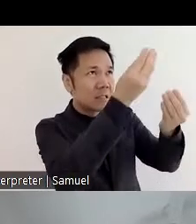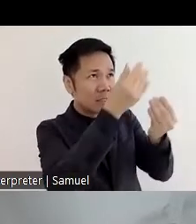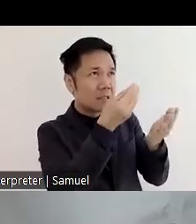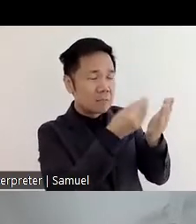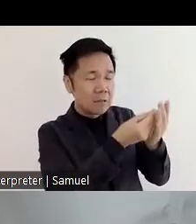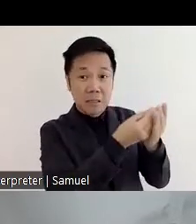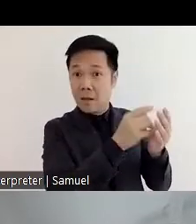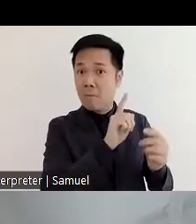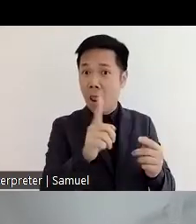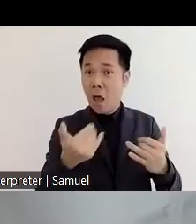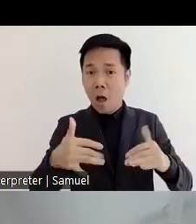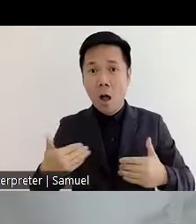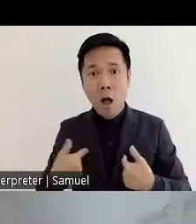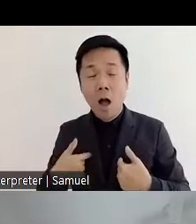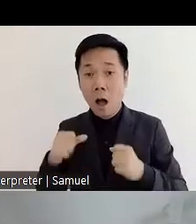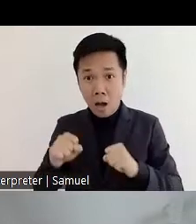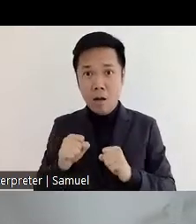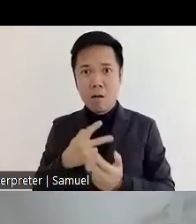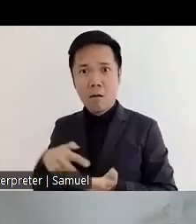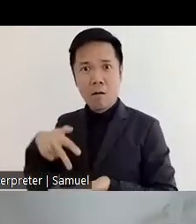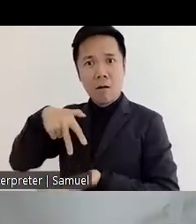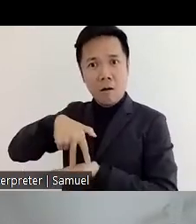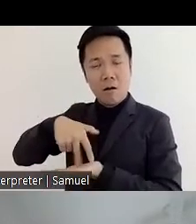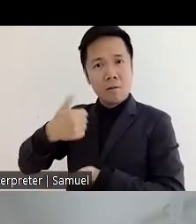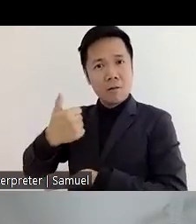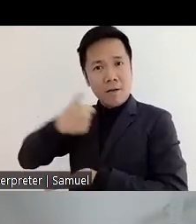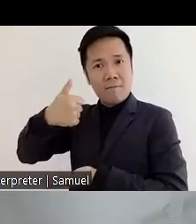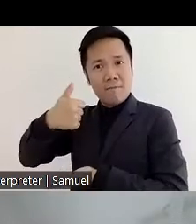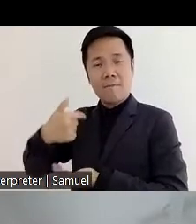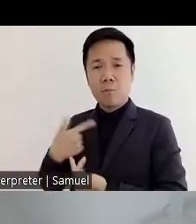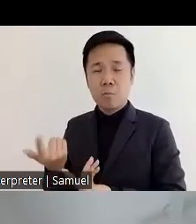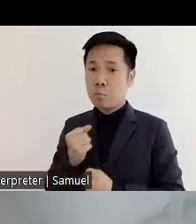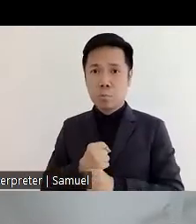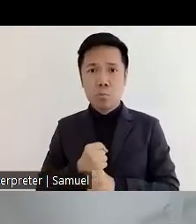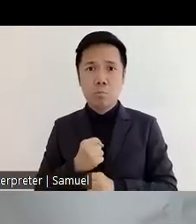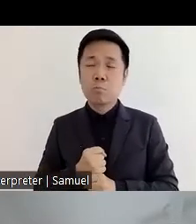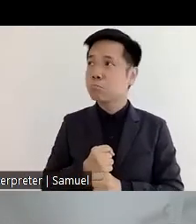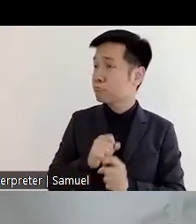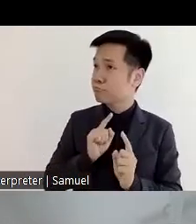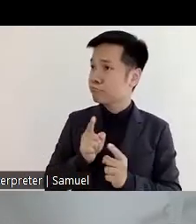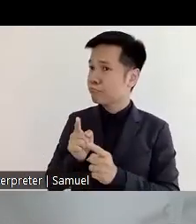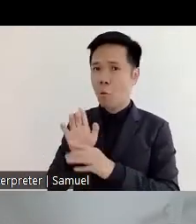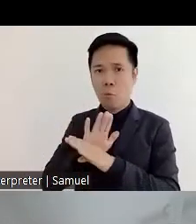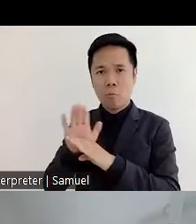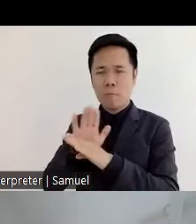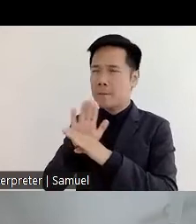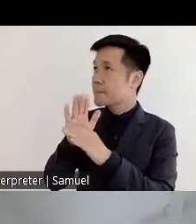they too can interview and helps them to um to actually interview well. Next please.